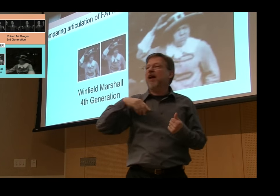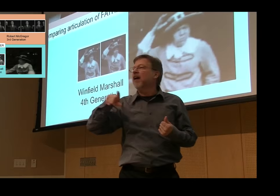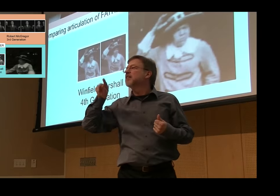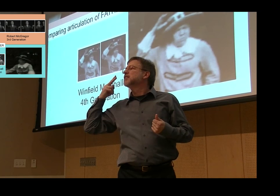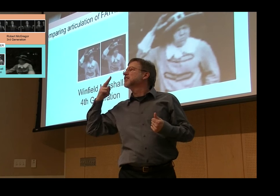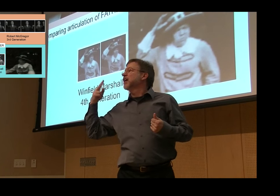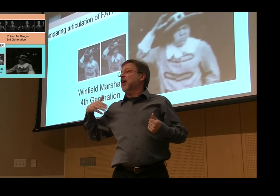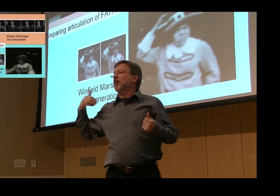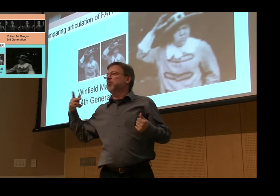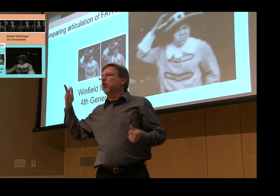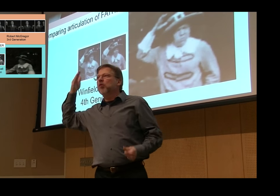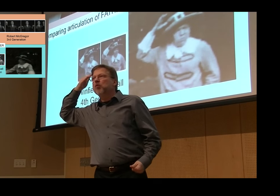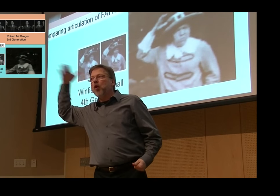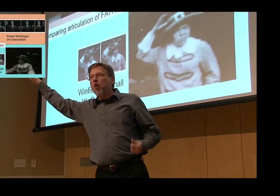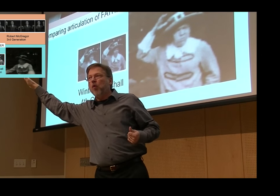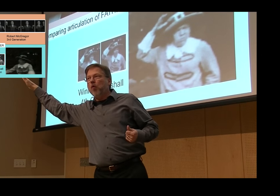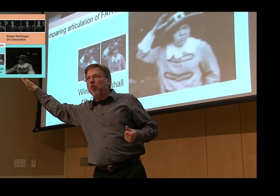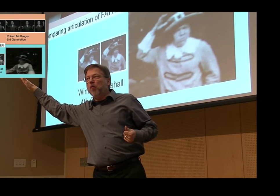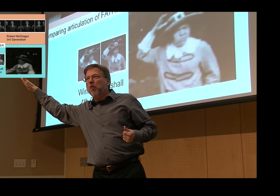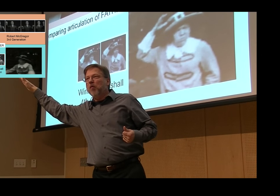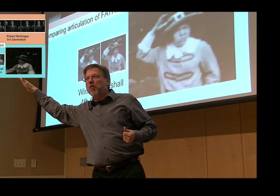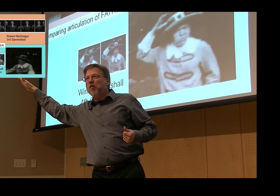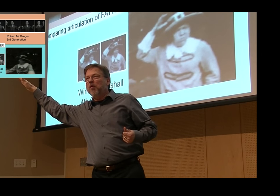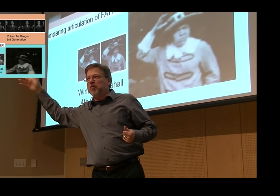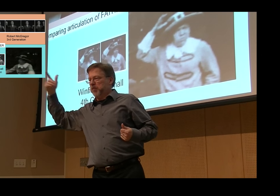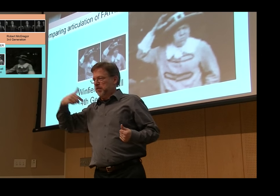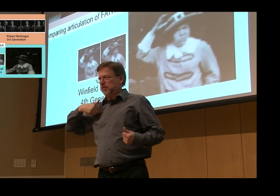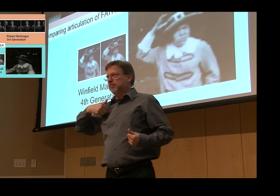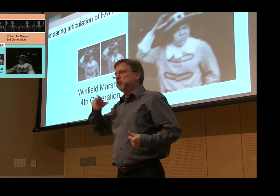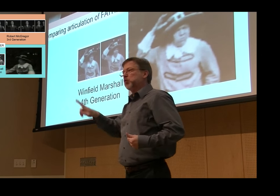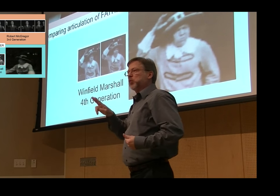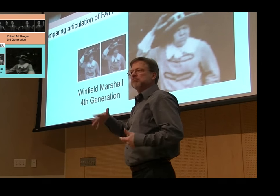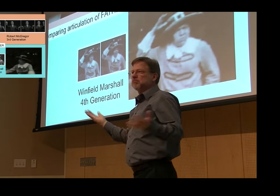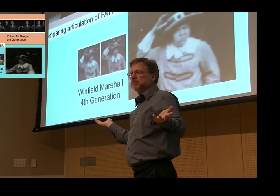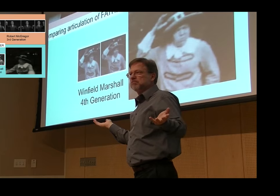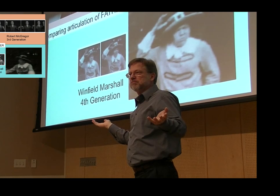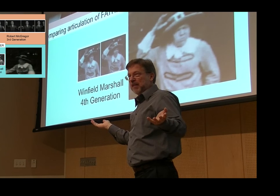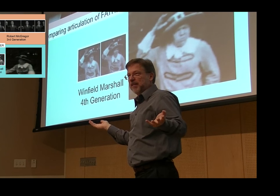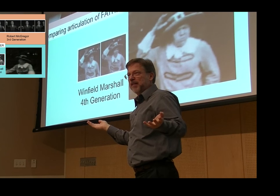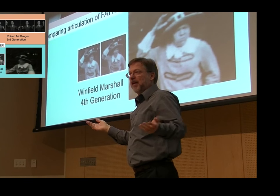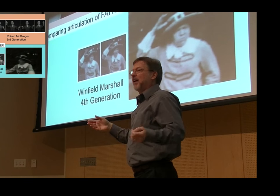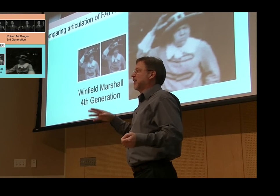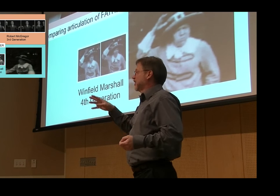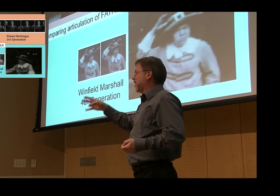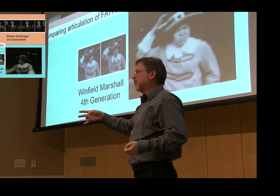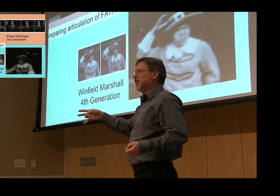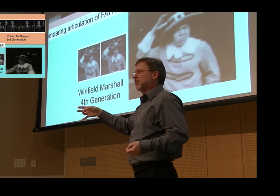I have that held in my collective, in my own memory, whereas the younger generation growing up today